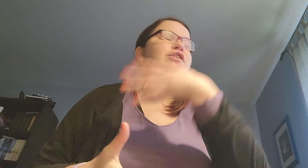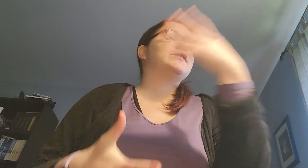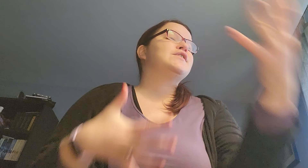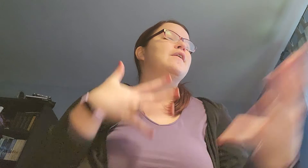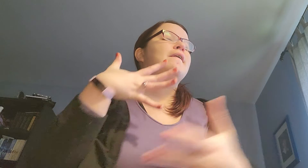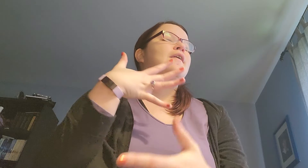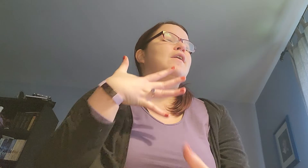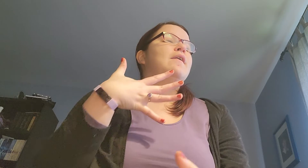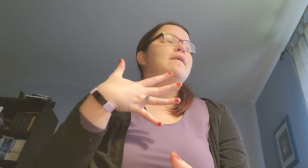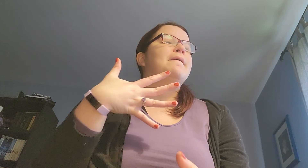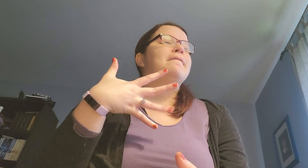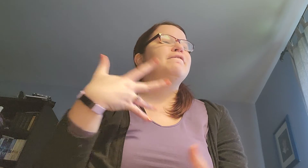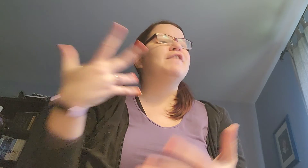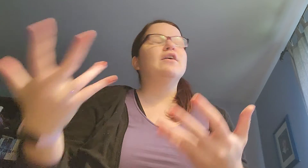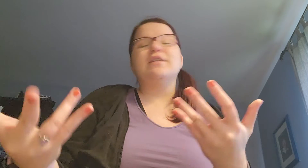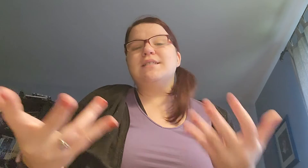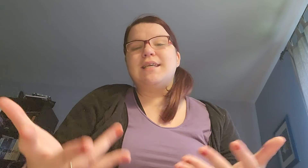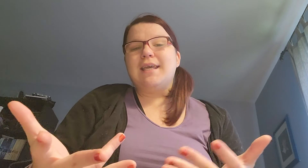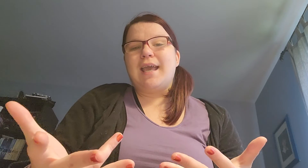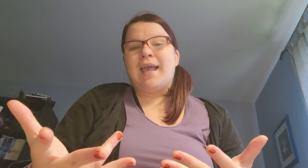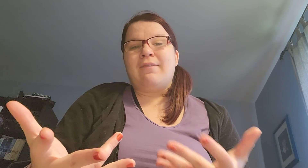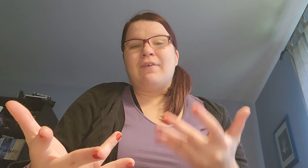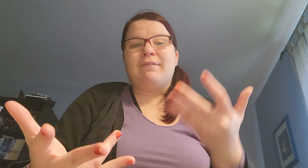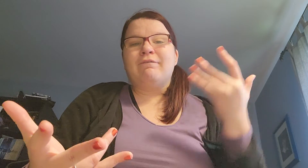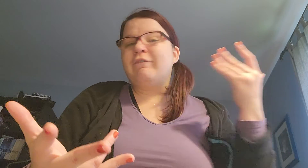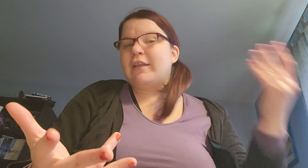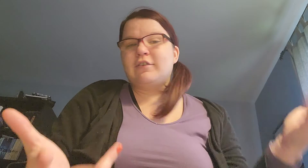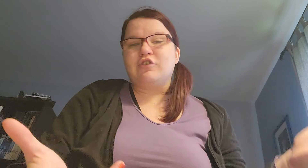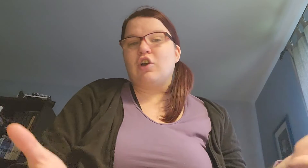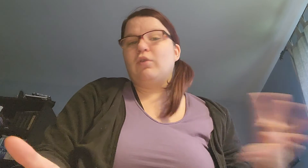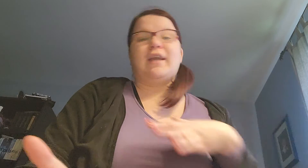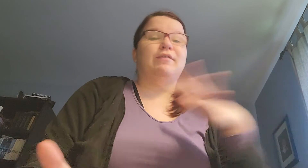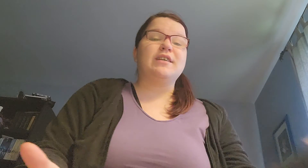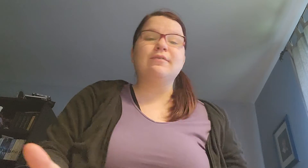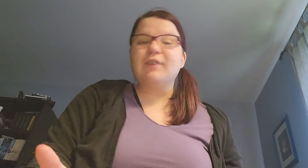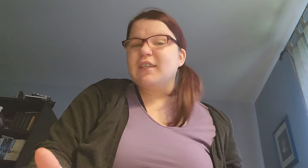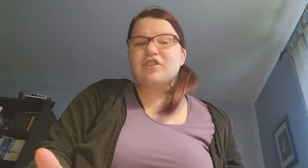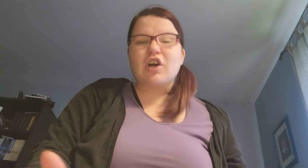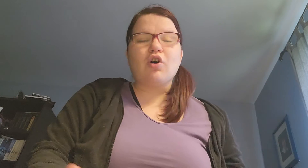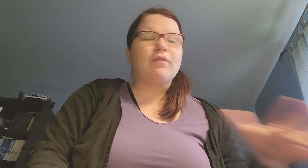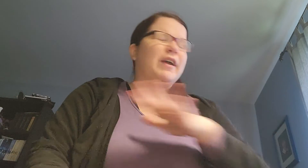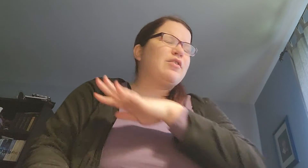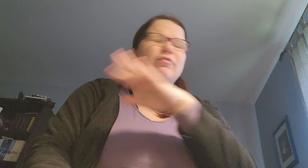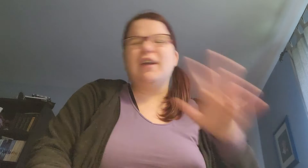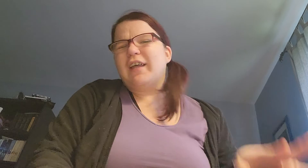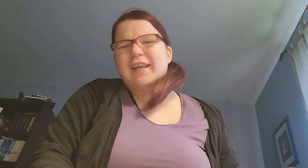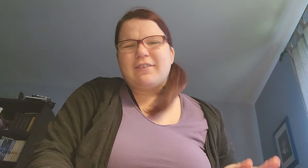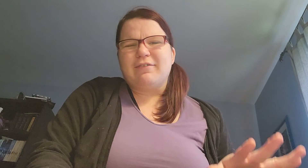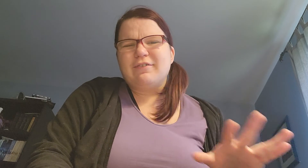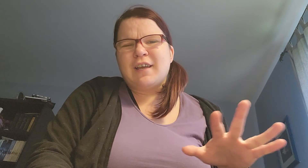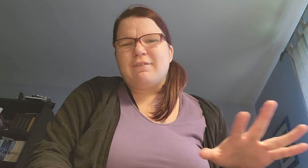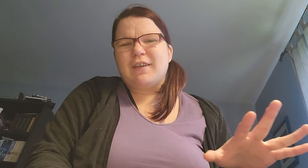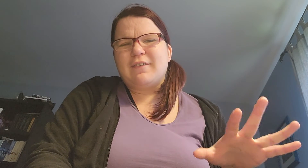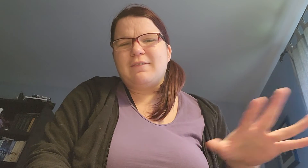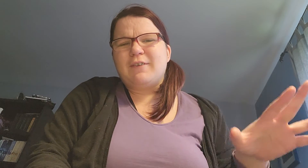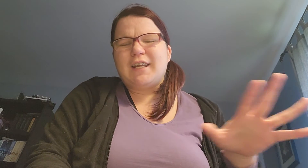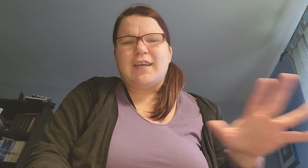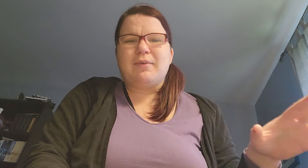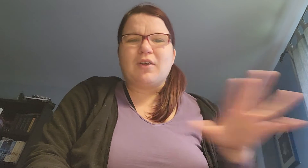just... Feel to see if it fits the show. Like if it doesn't fit the show. If I don't feel like it's... If it's fitting in with